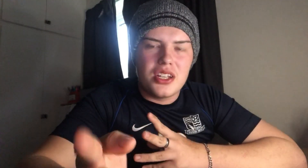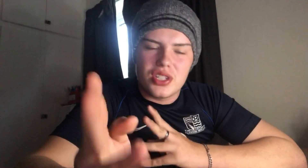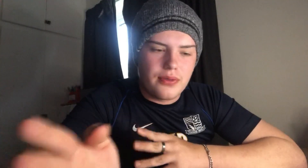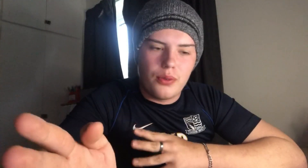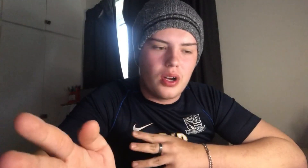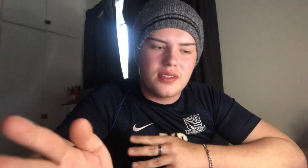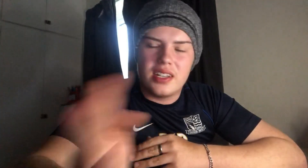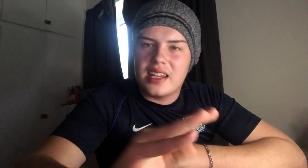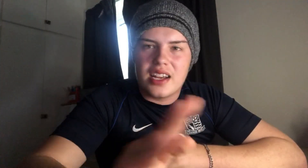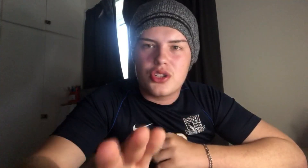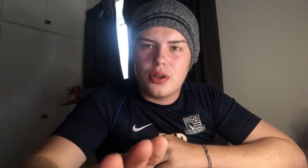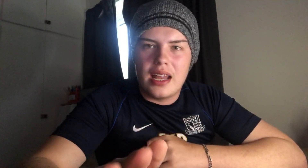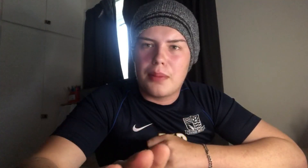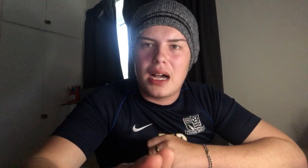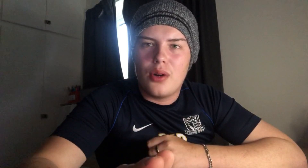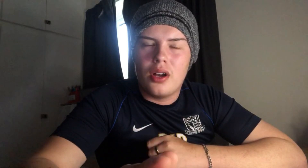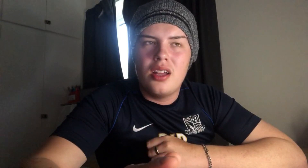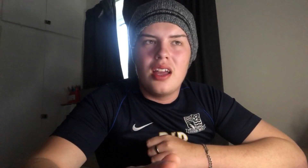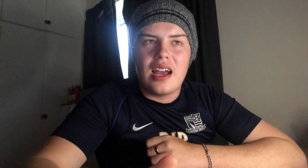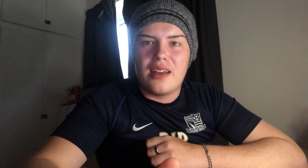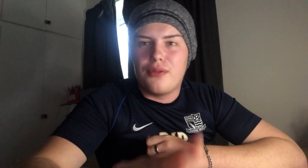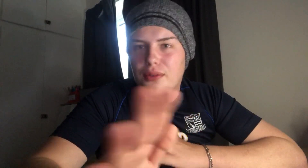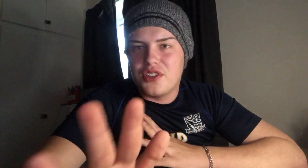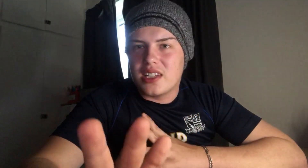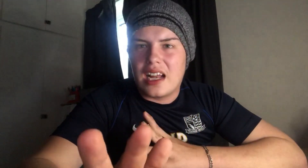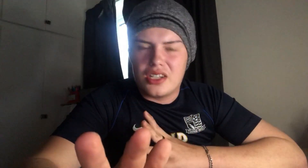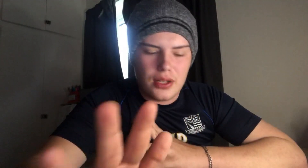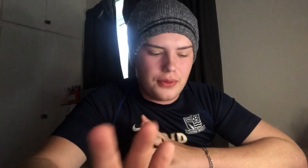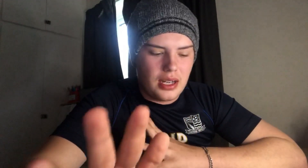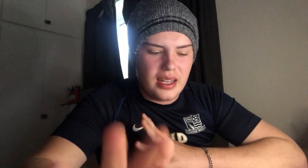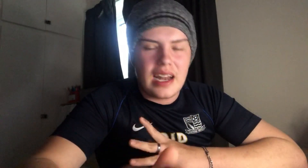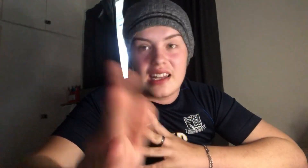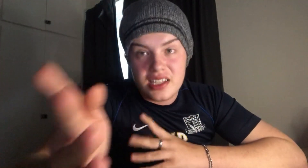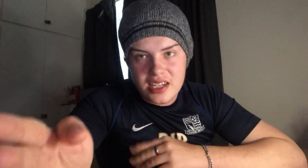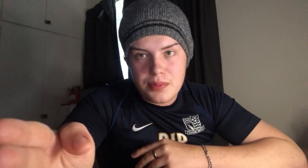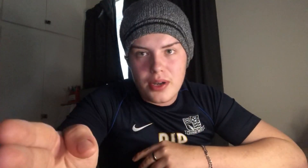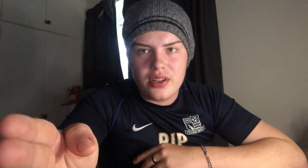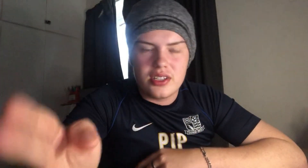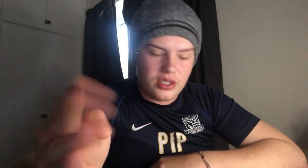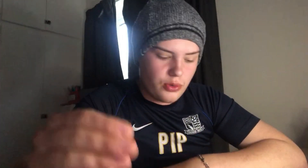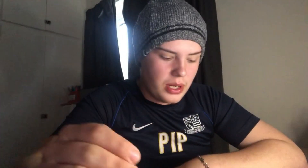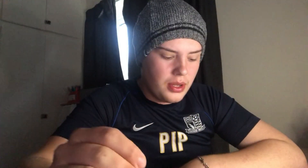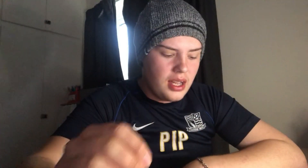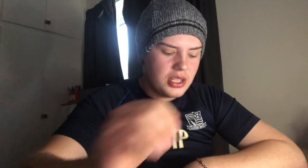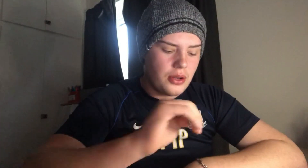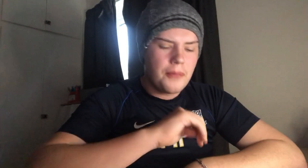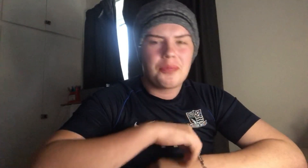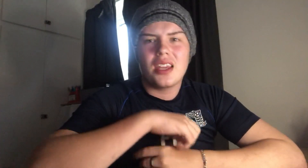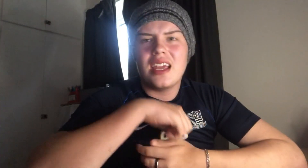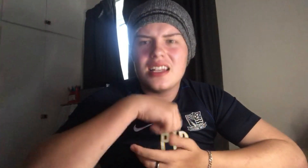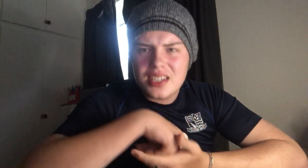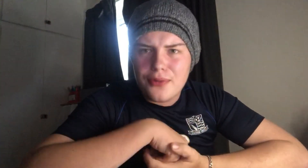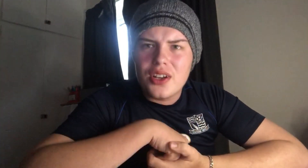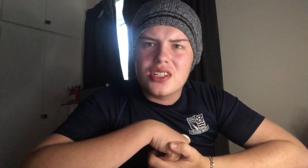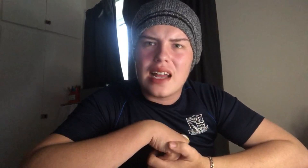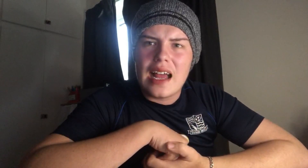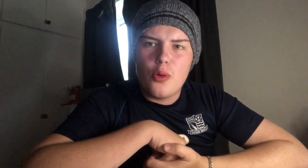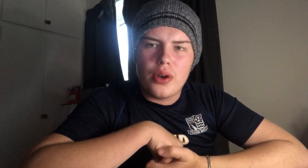him here, just for what I've said, the extra leg power, and for the physicality of the league, and he has the experience as well. So, into the first out